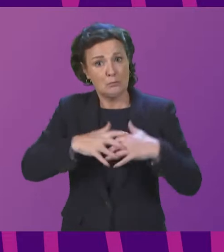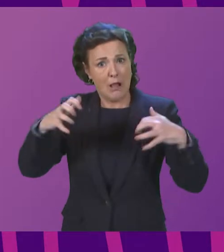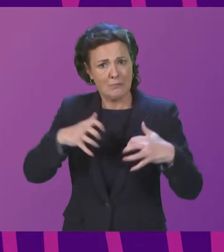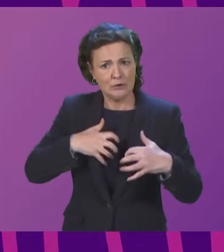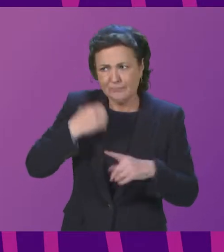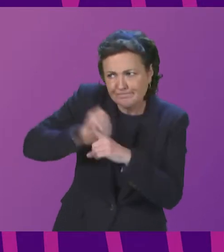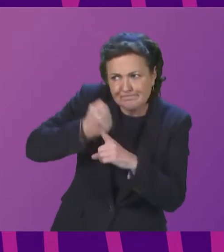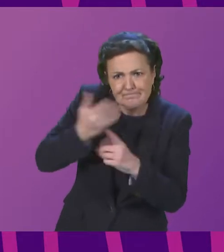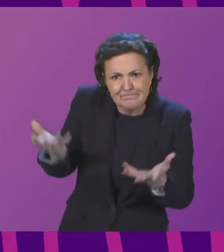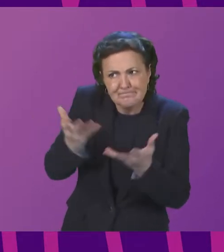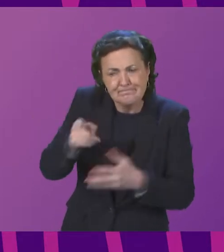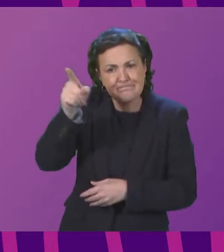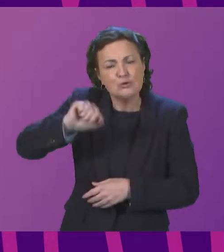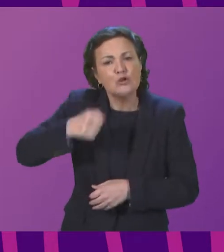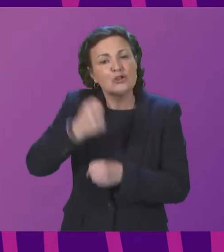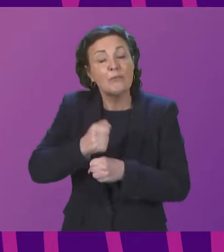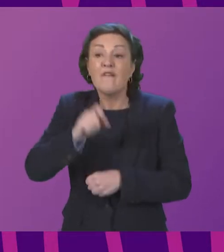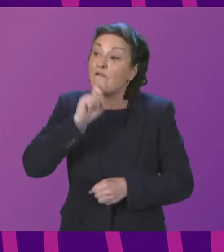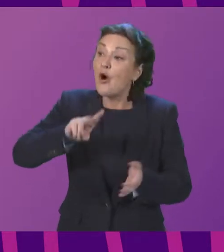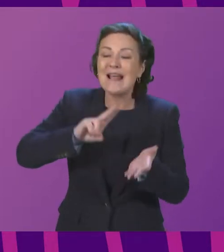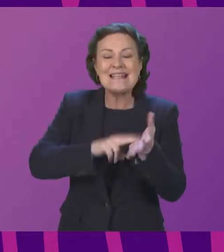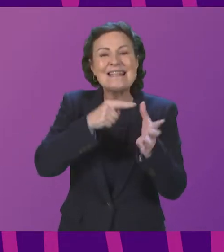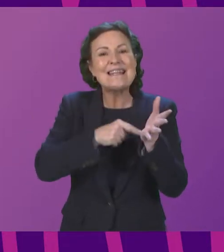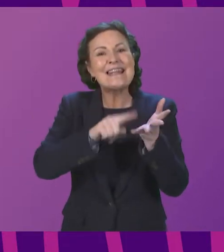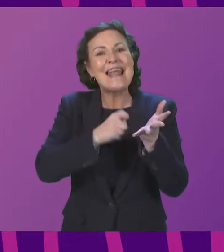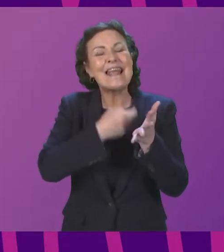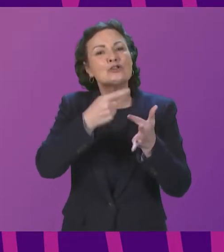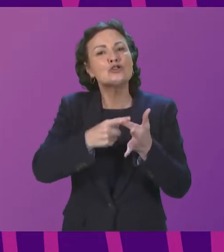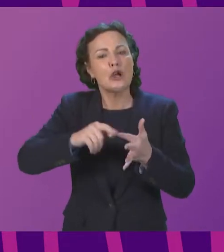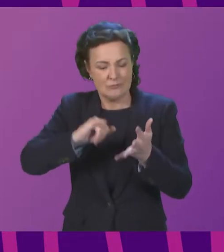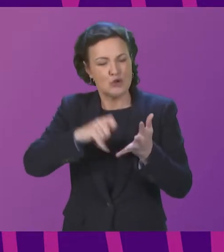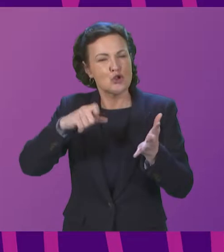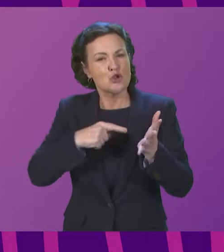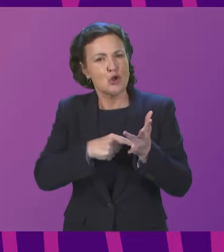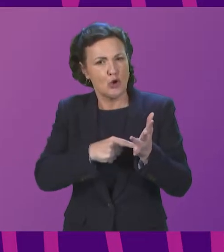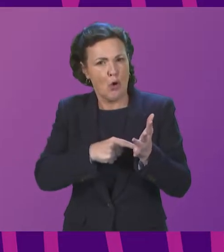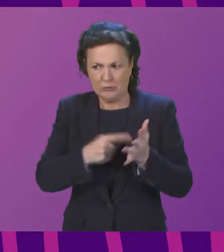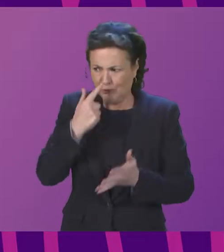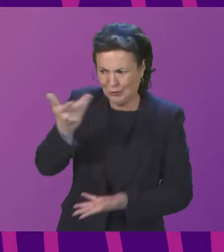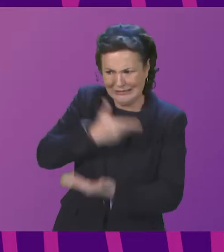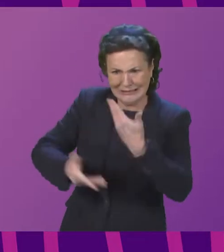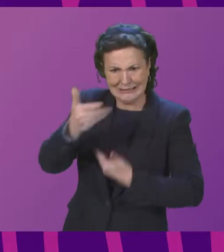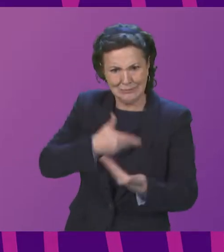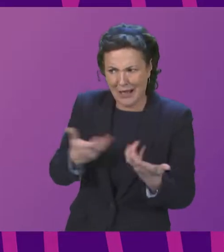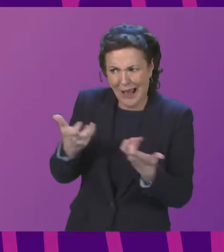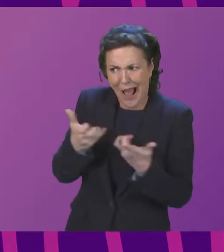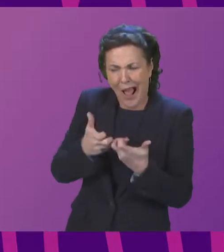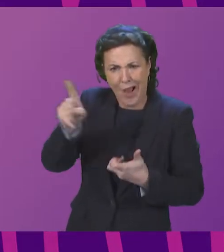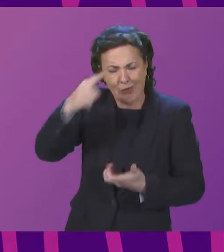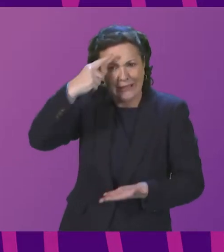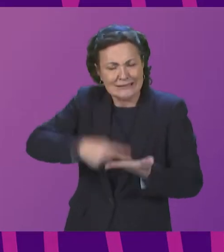scottish government to make it mandatory for nature scott to explain its conservation objectives and decision making within the framework of the scottish